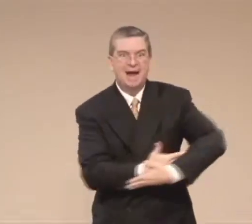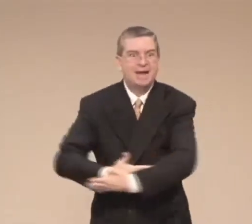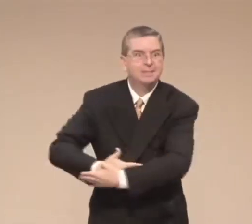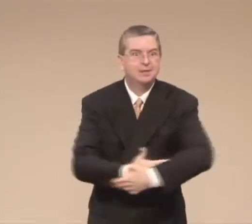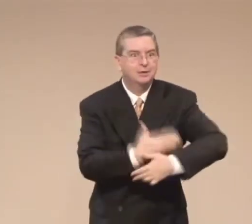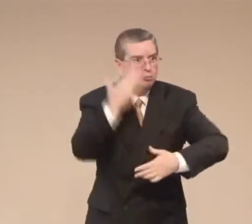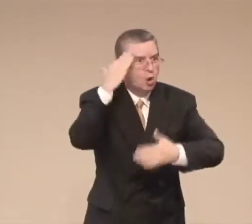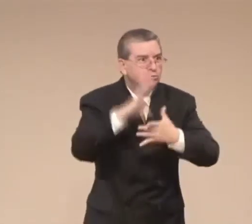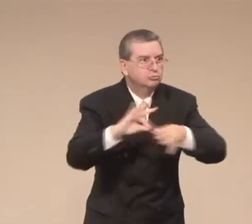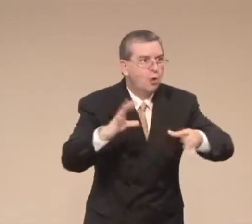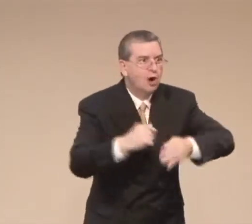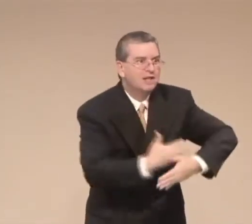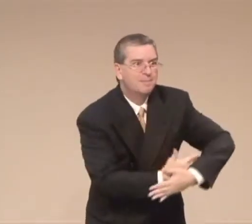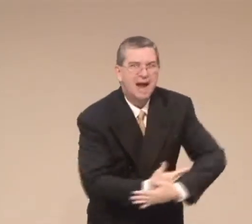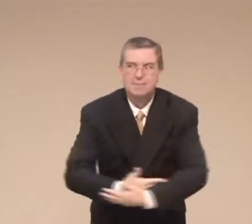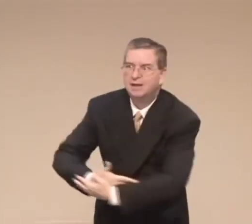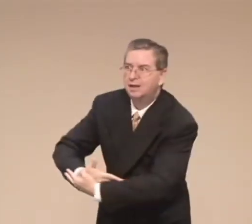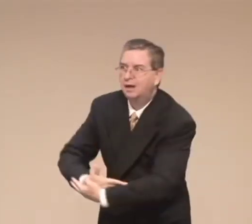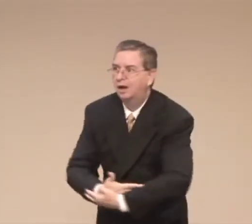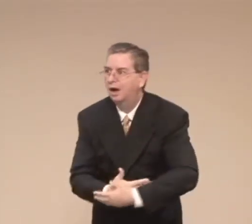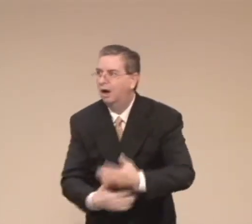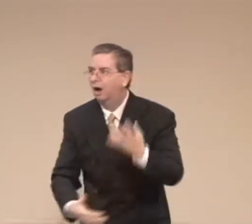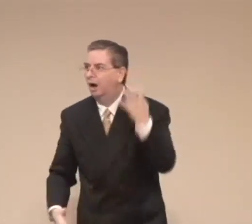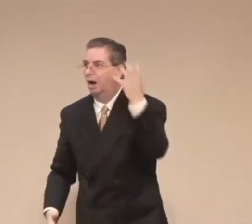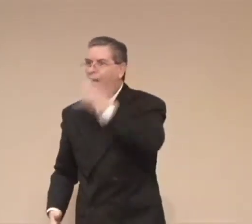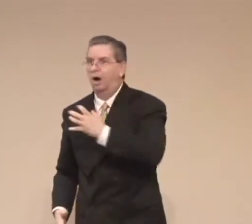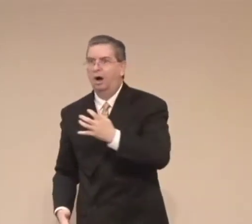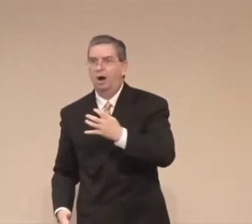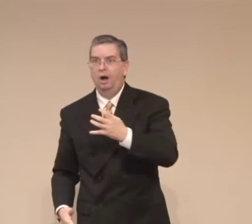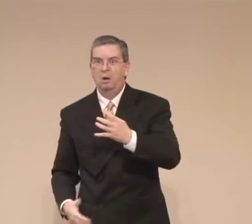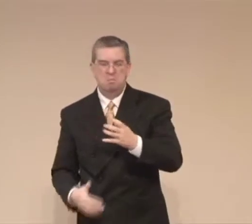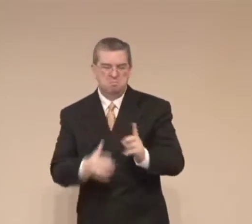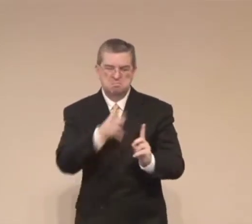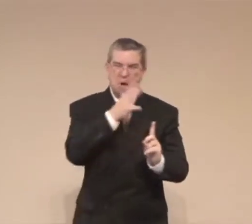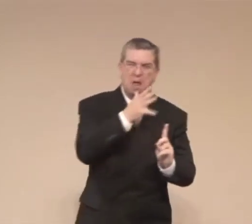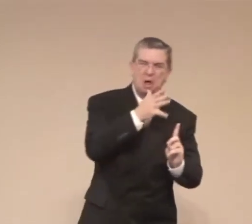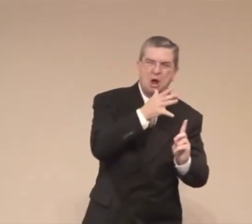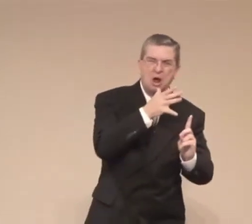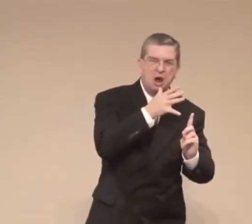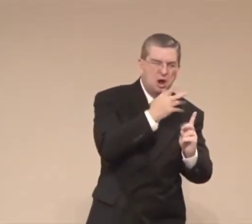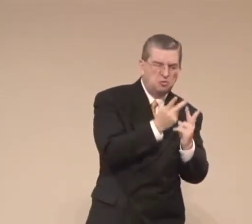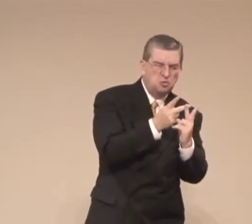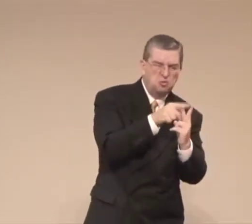And the next day, the two women came with this baby.